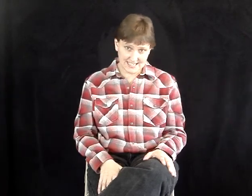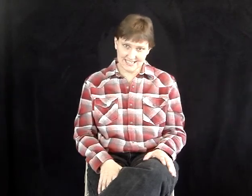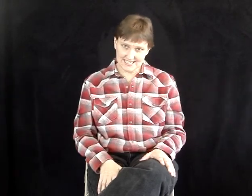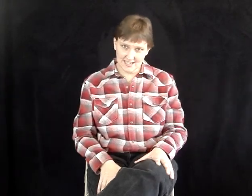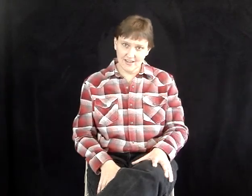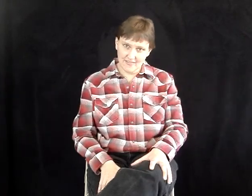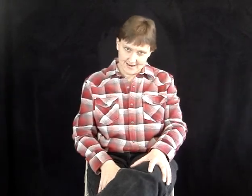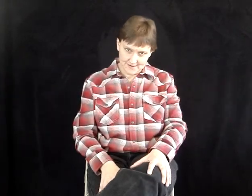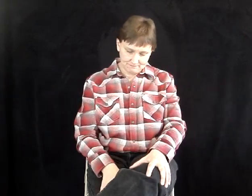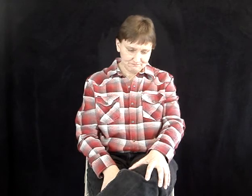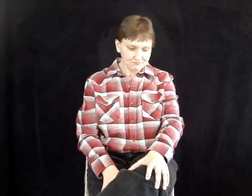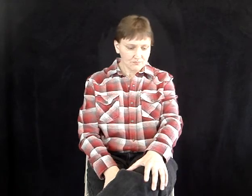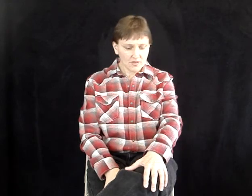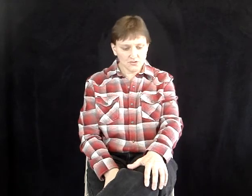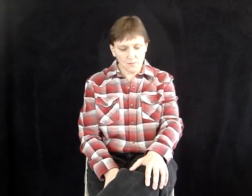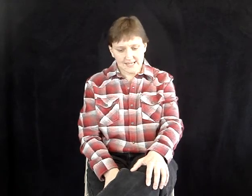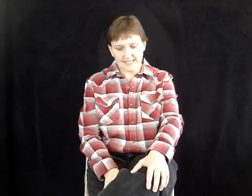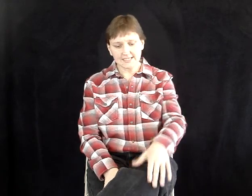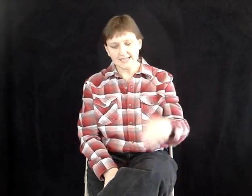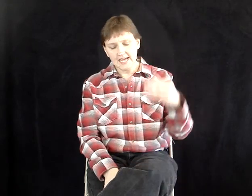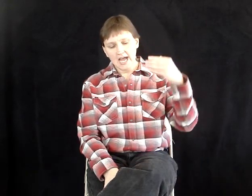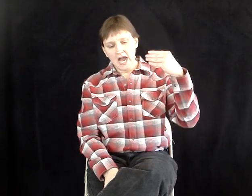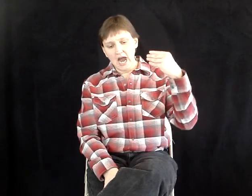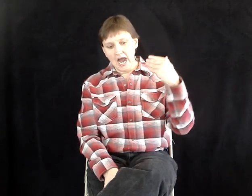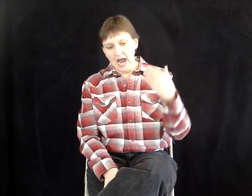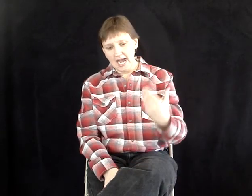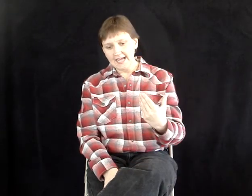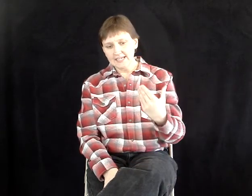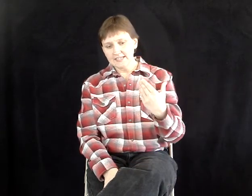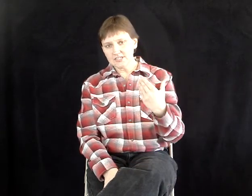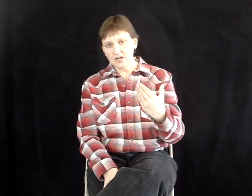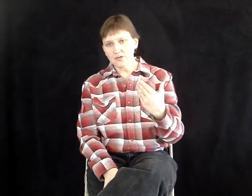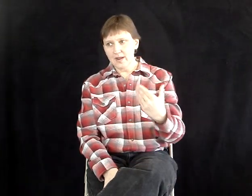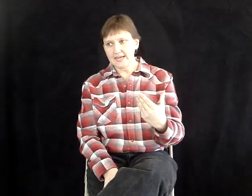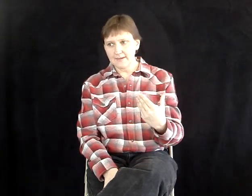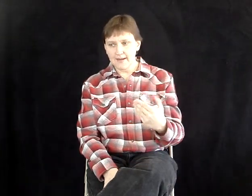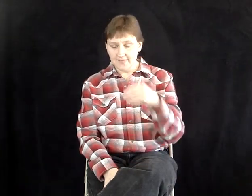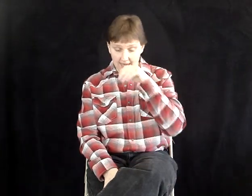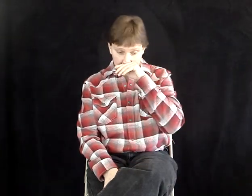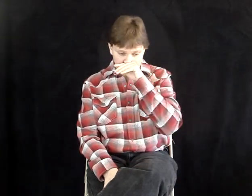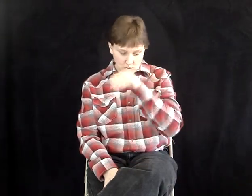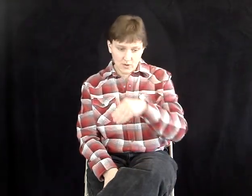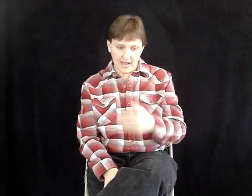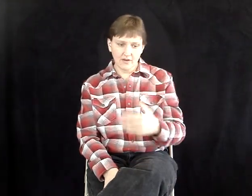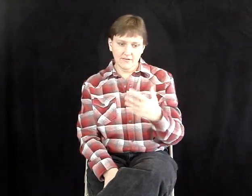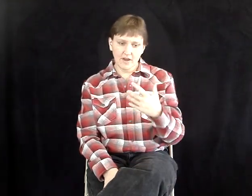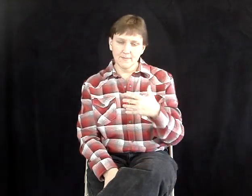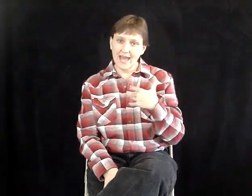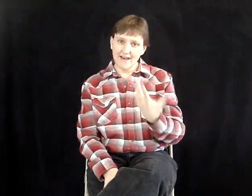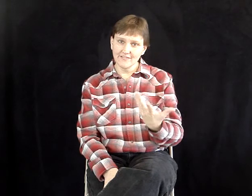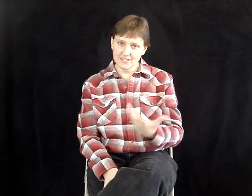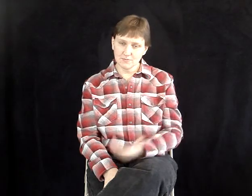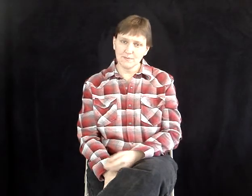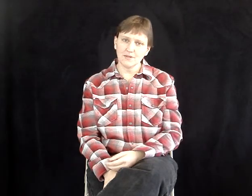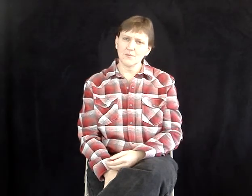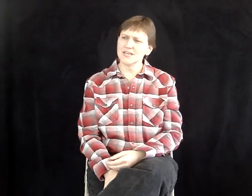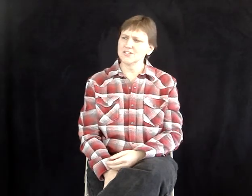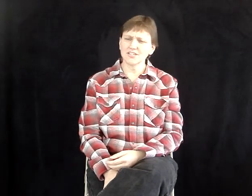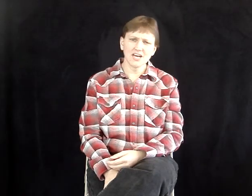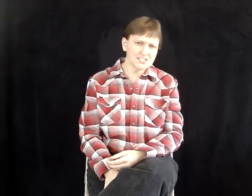is still there. So, basically, I started writing about that. I spoke out on behalf of these people. I went and took tons